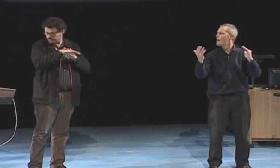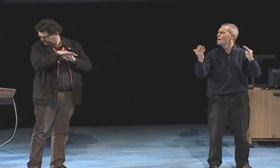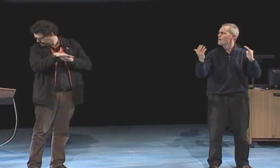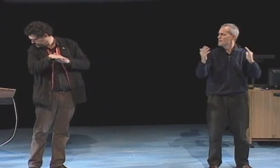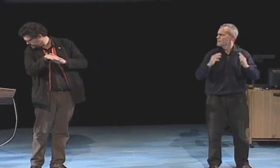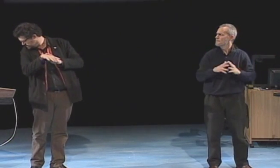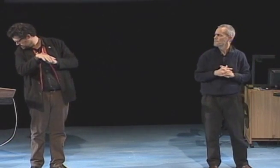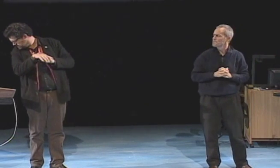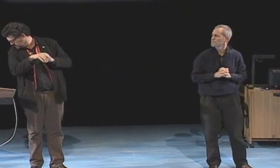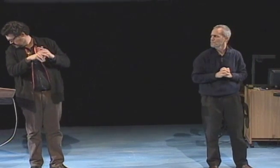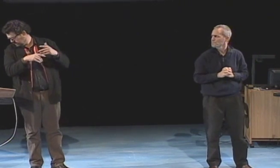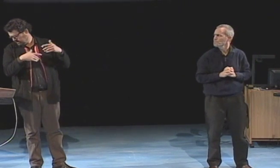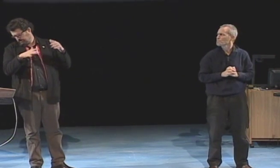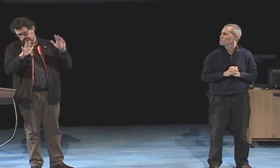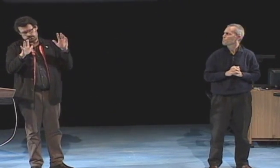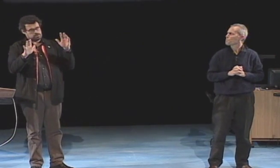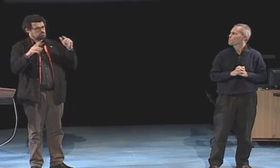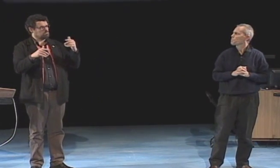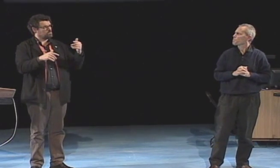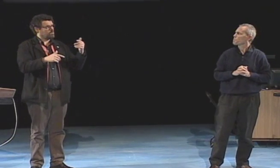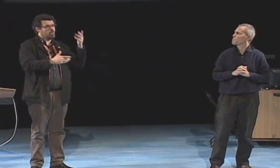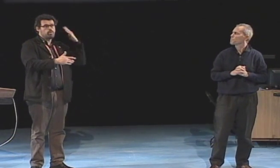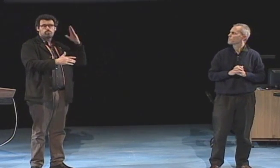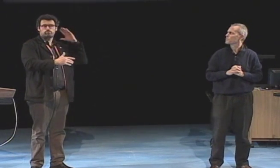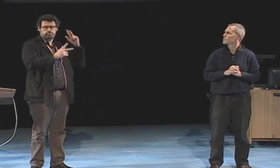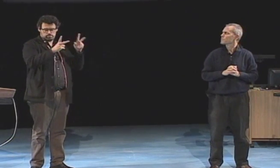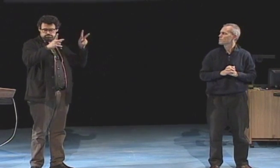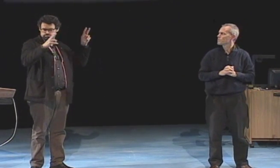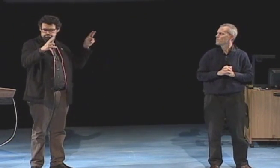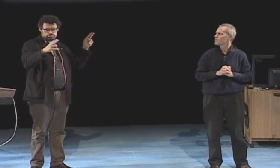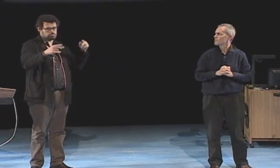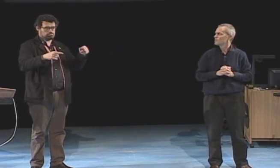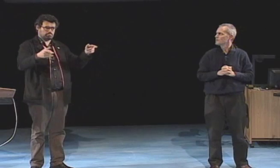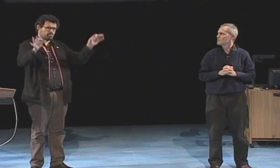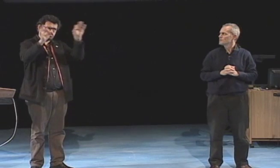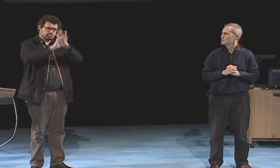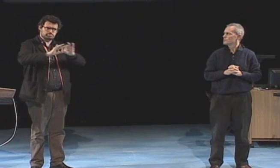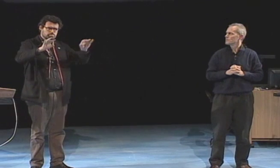ideas, making comparisons, analyzing in my mind.